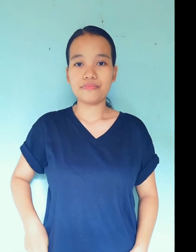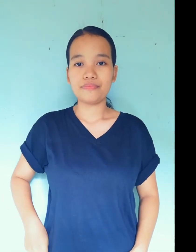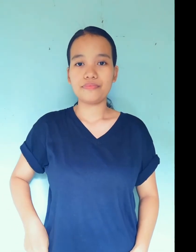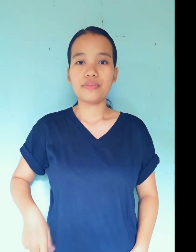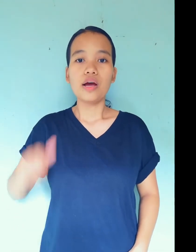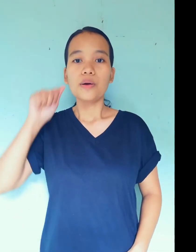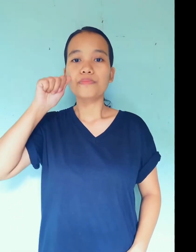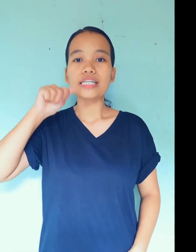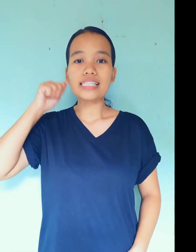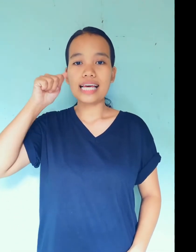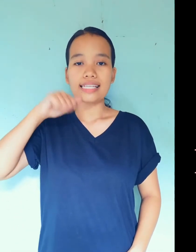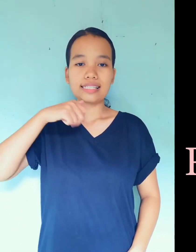Princess.